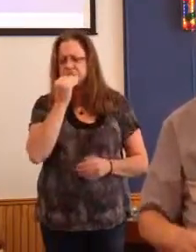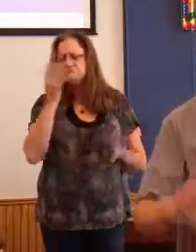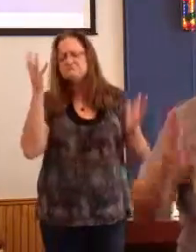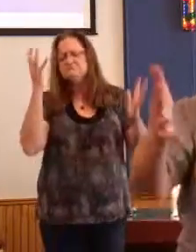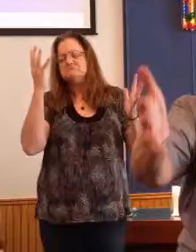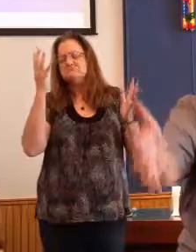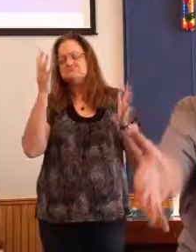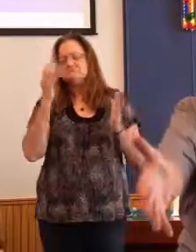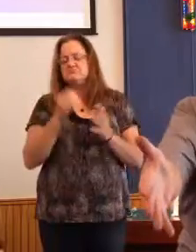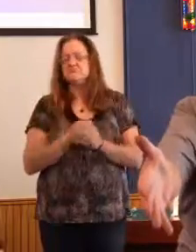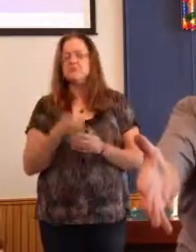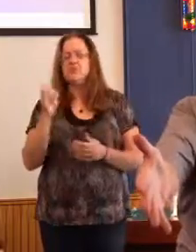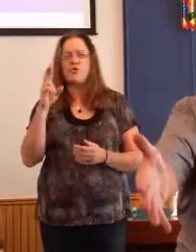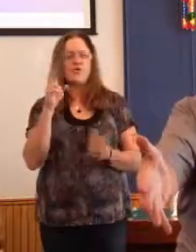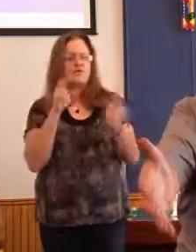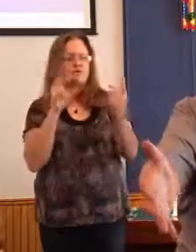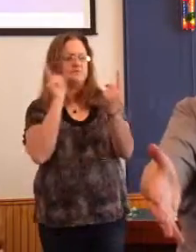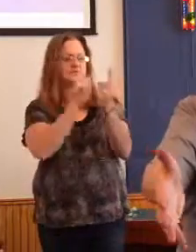Walk up to somebody and say hello.